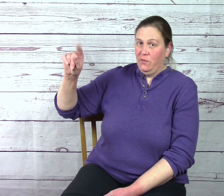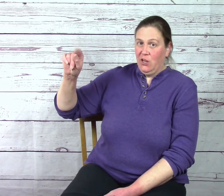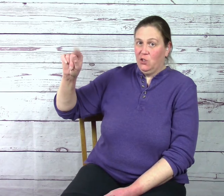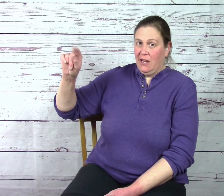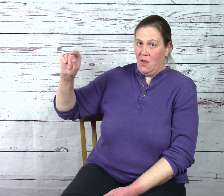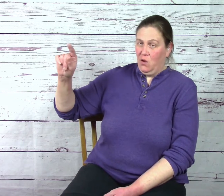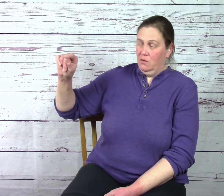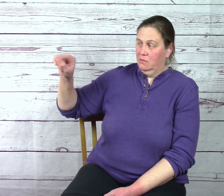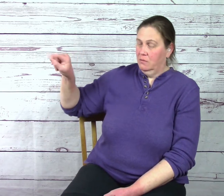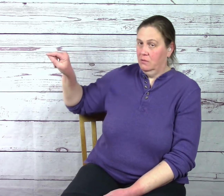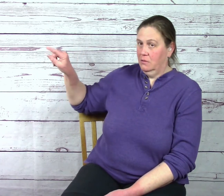your fingers together.